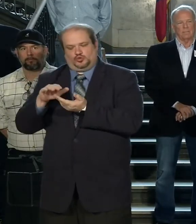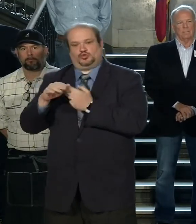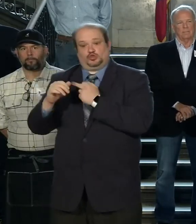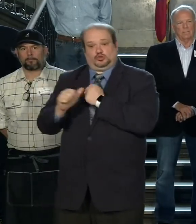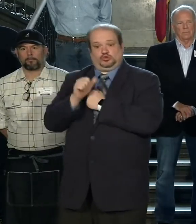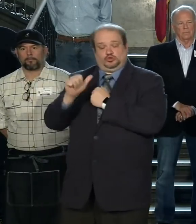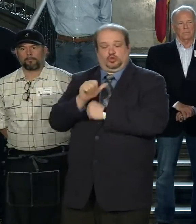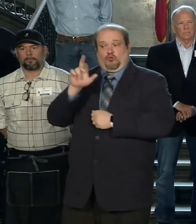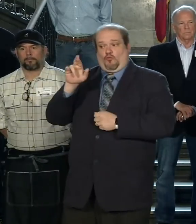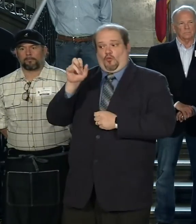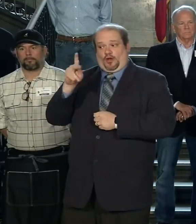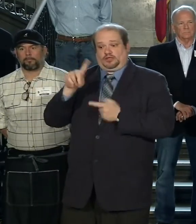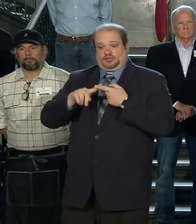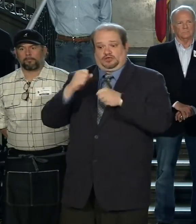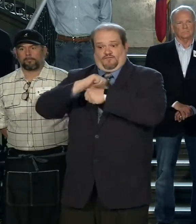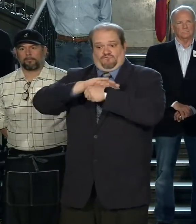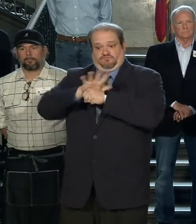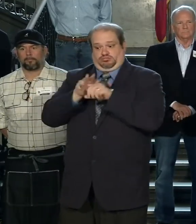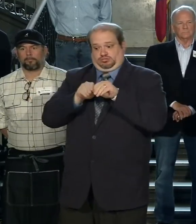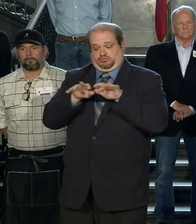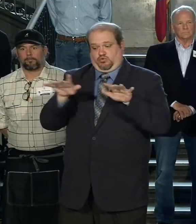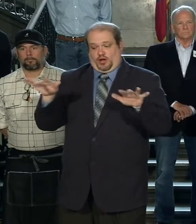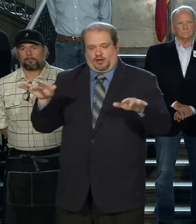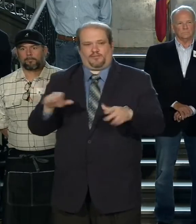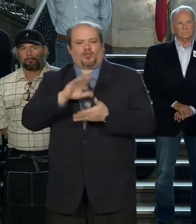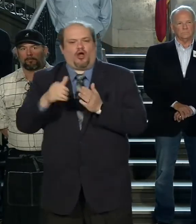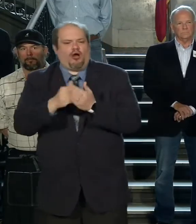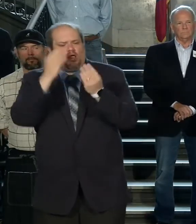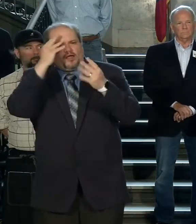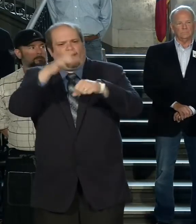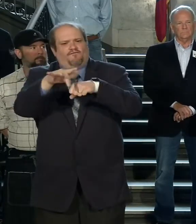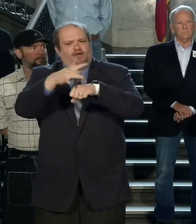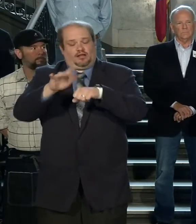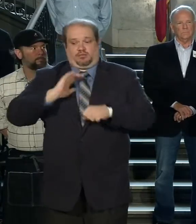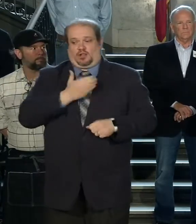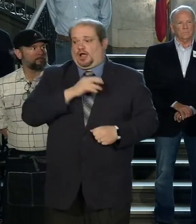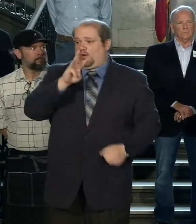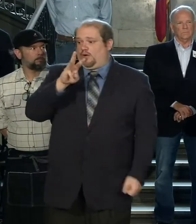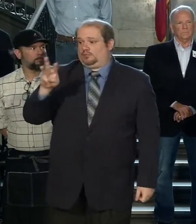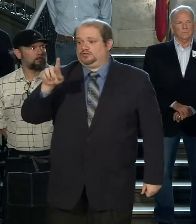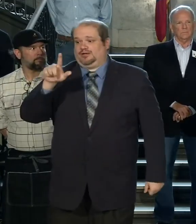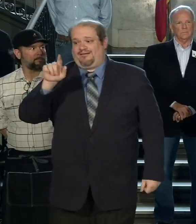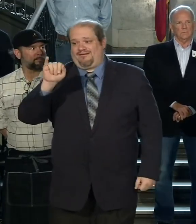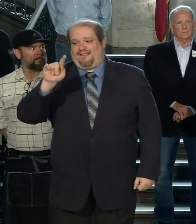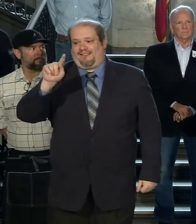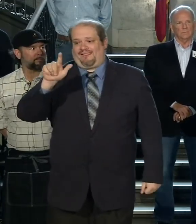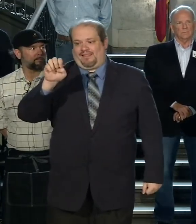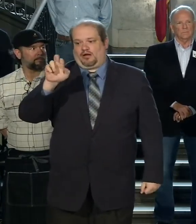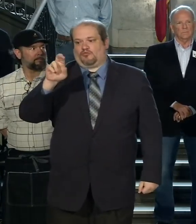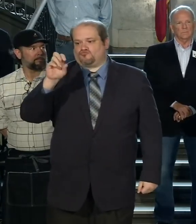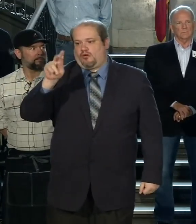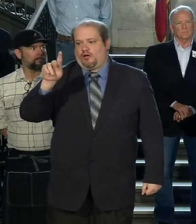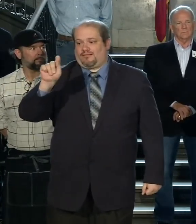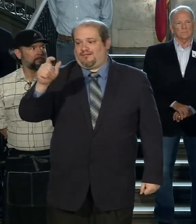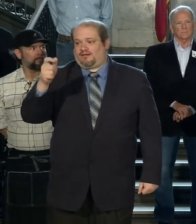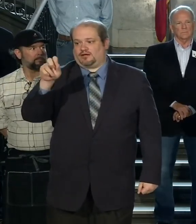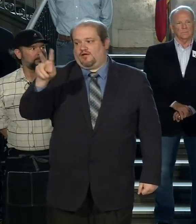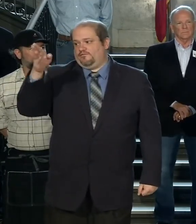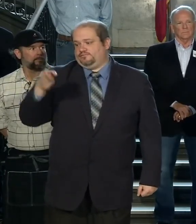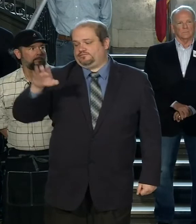spreading COVID-19. All of this information will be on little rock.gov forward slash COVID-19.